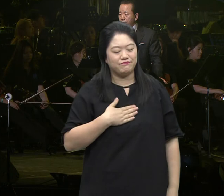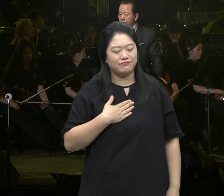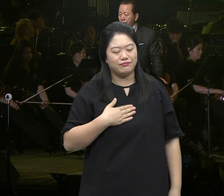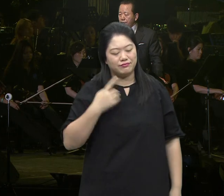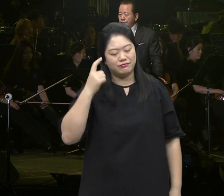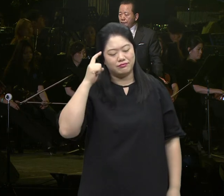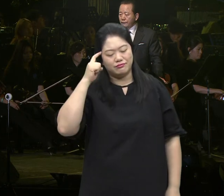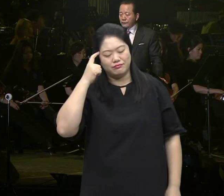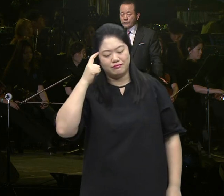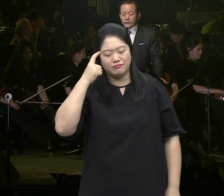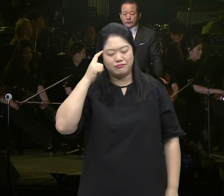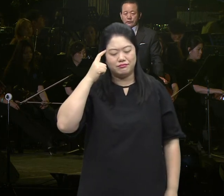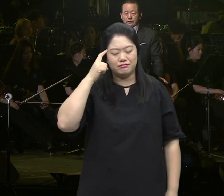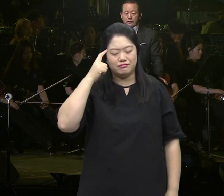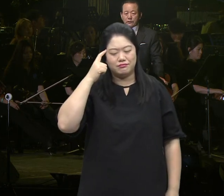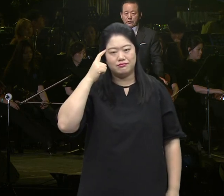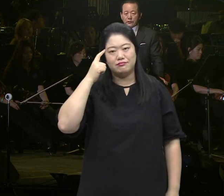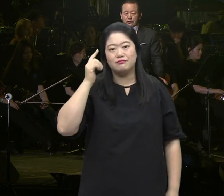Seeing that, it made me think a lot.